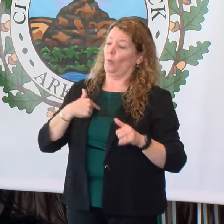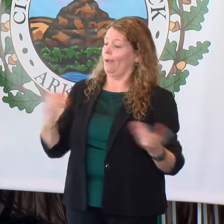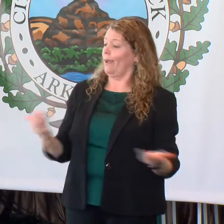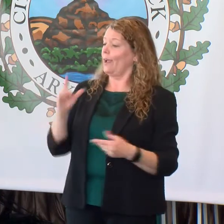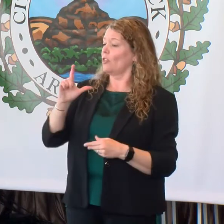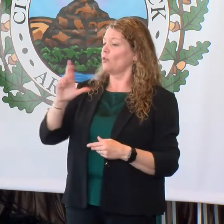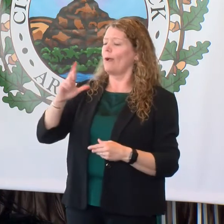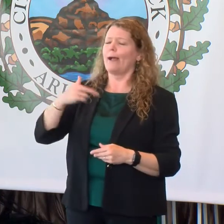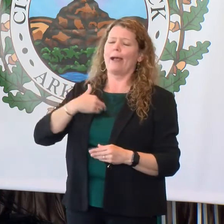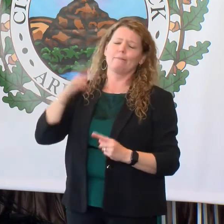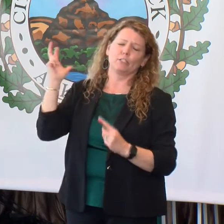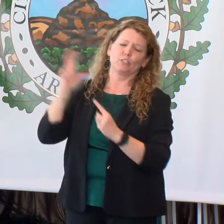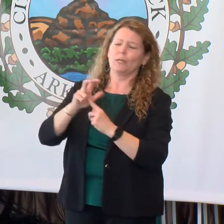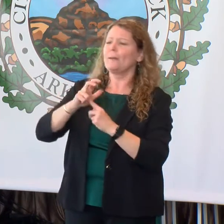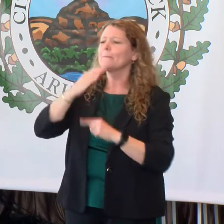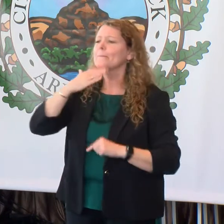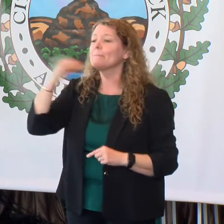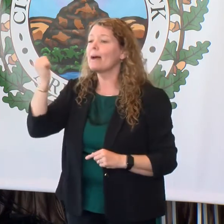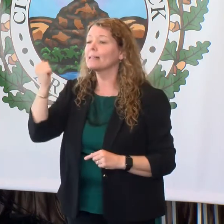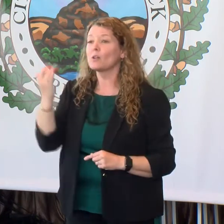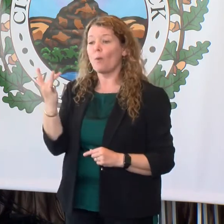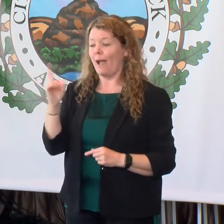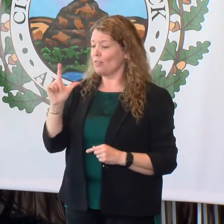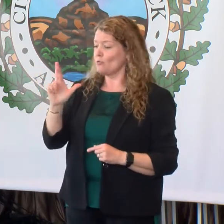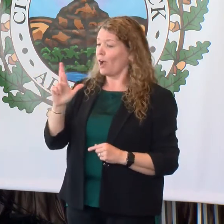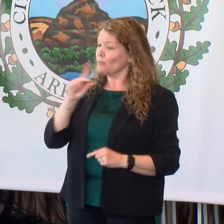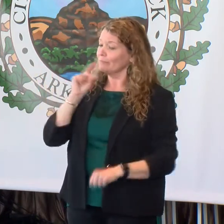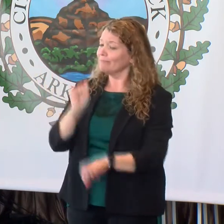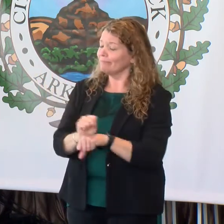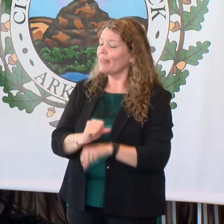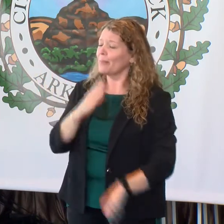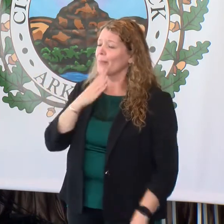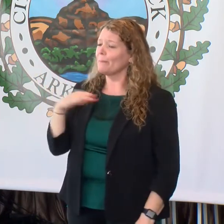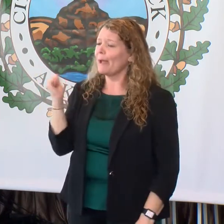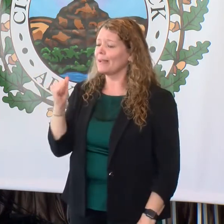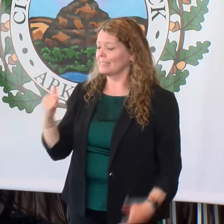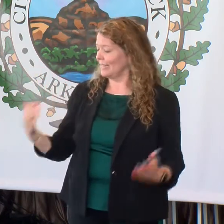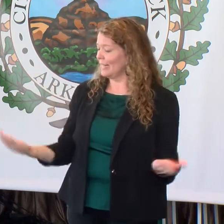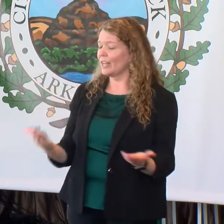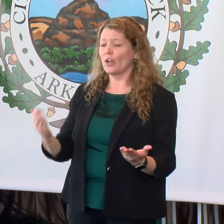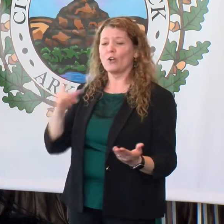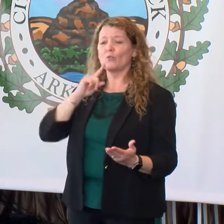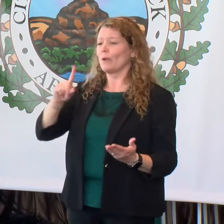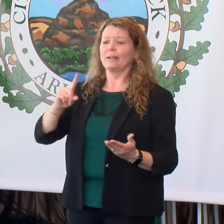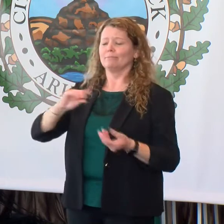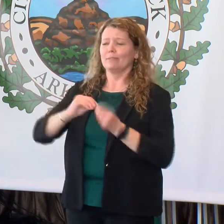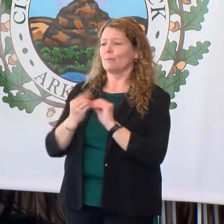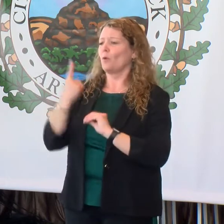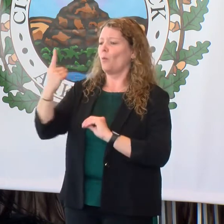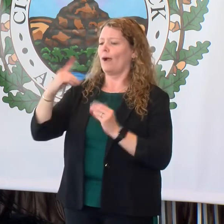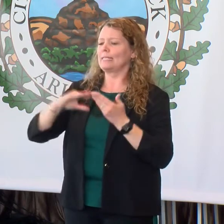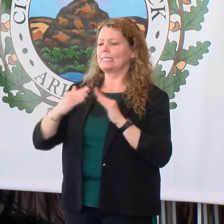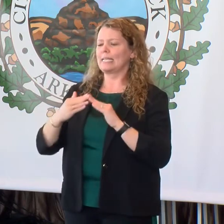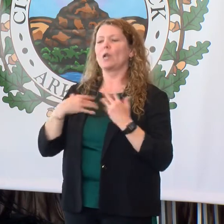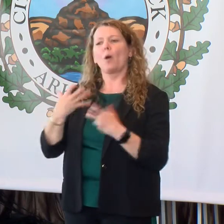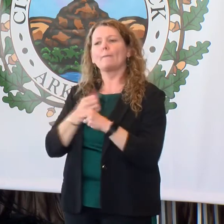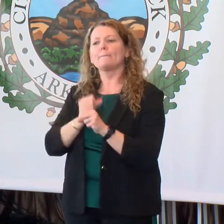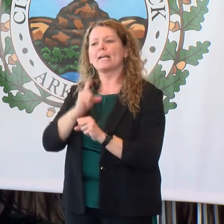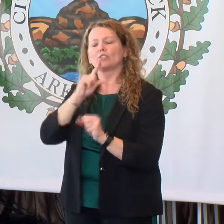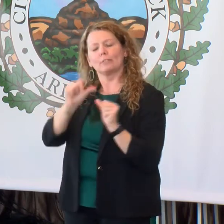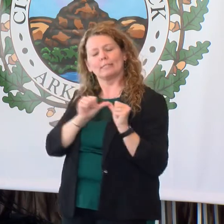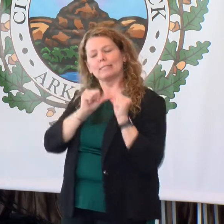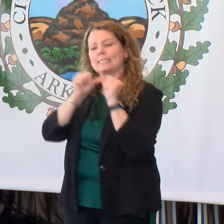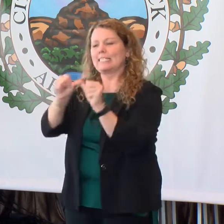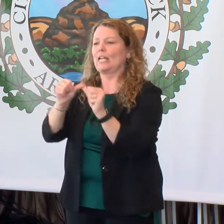best here in Little Rock. Because Little Rock is the very best. We are the capital city. We want to maintain the very best